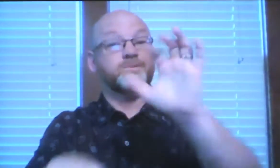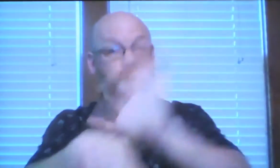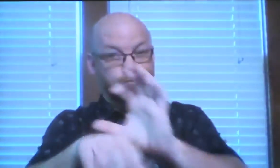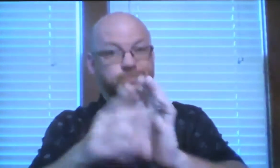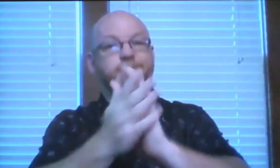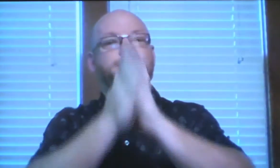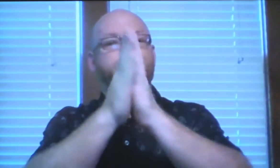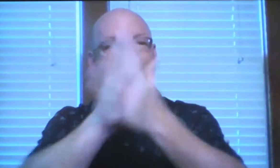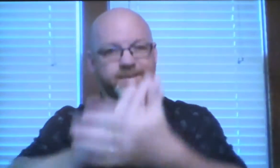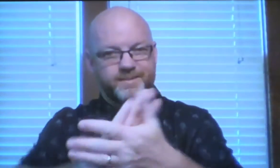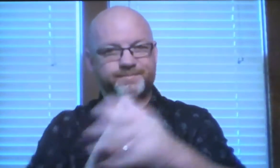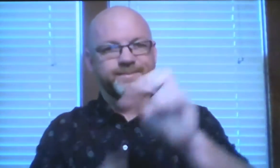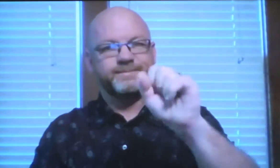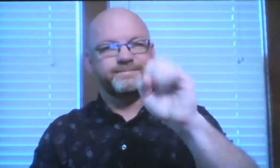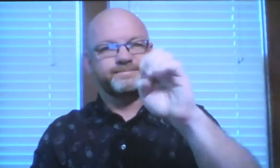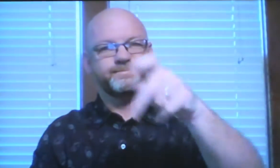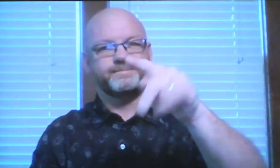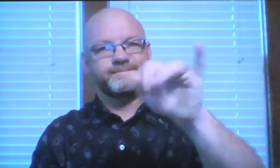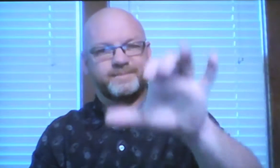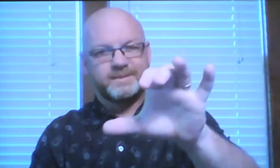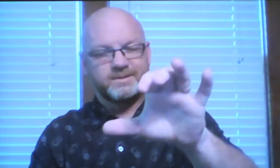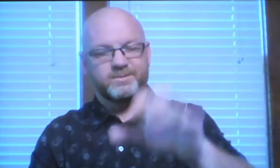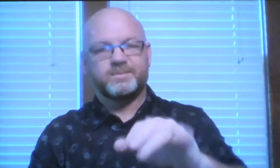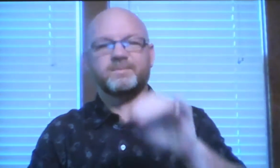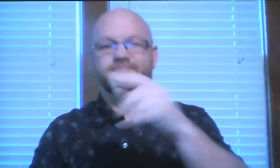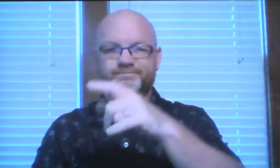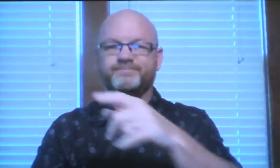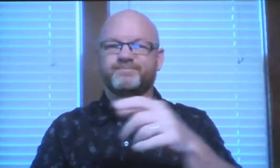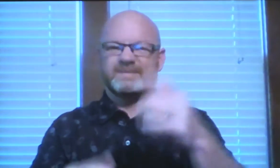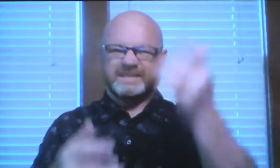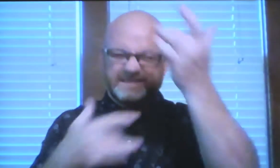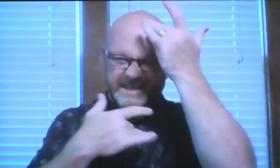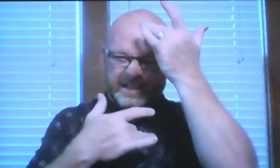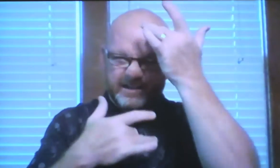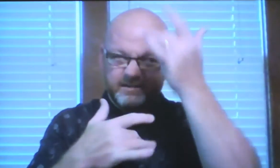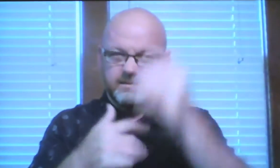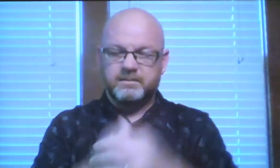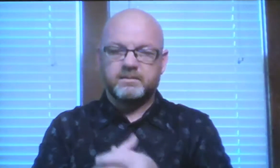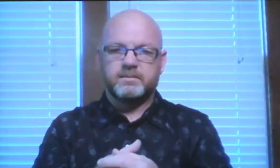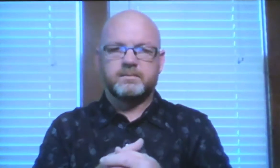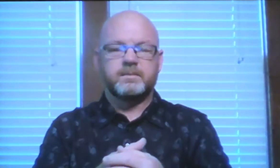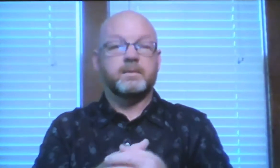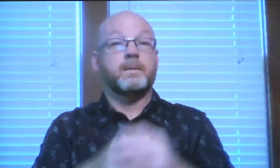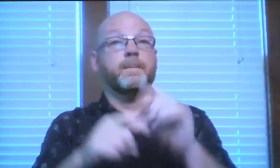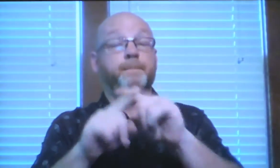those things happen the church becomes what is called separate or sick